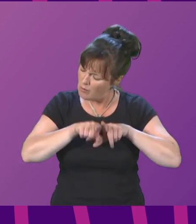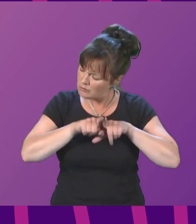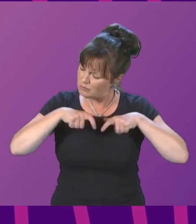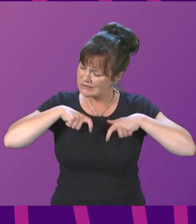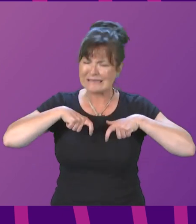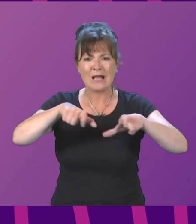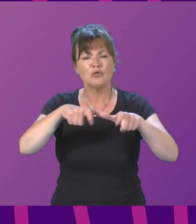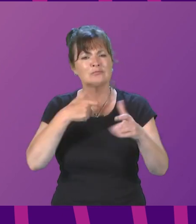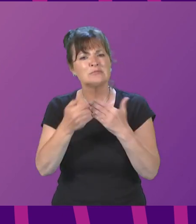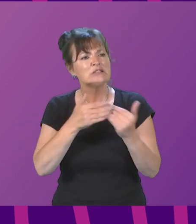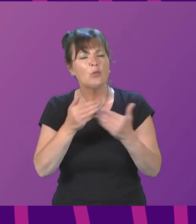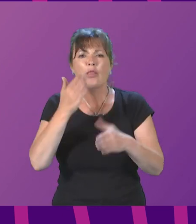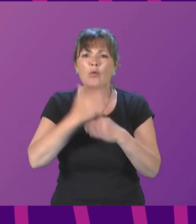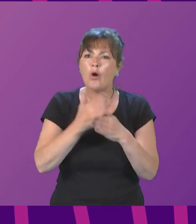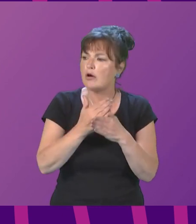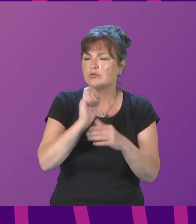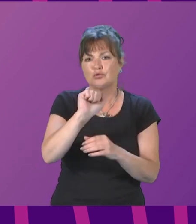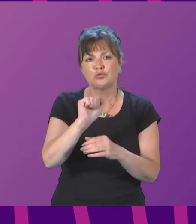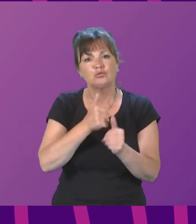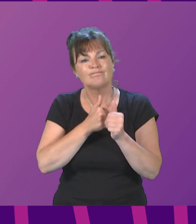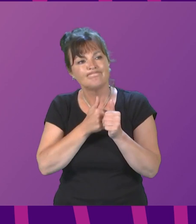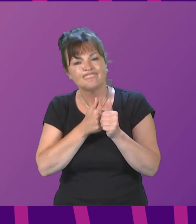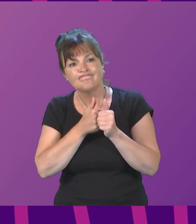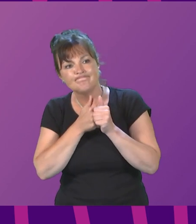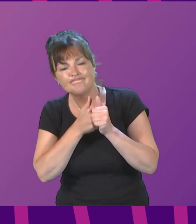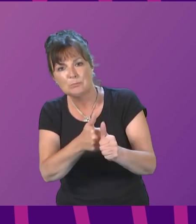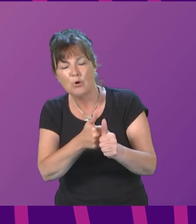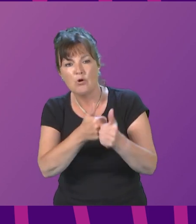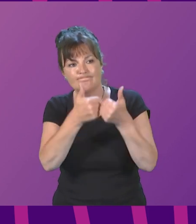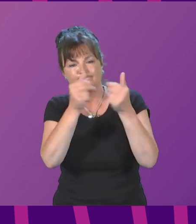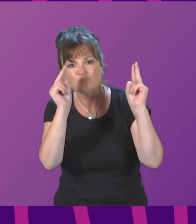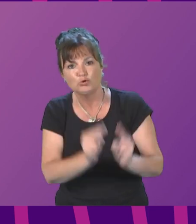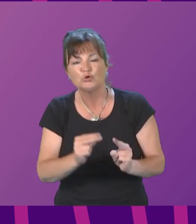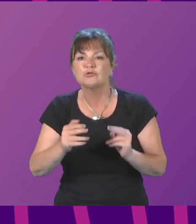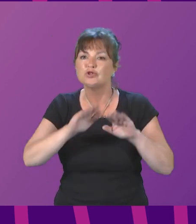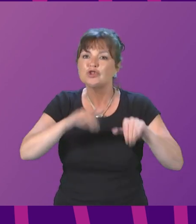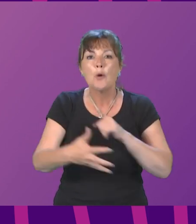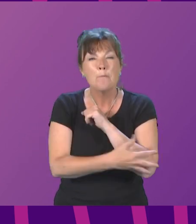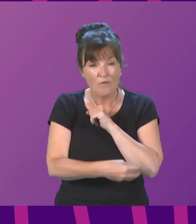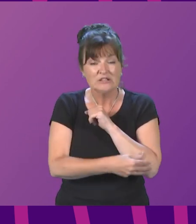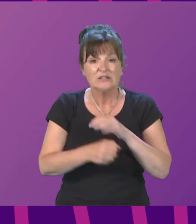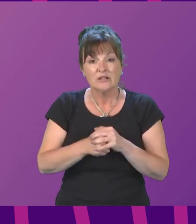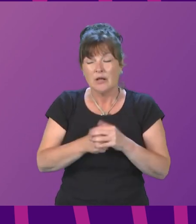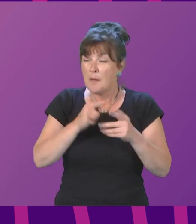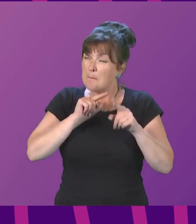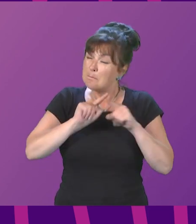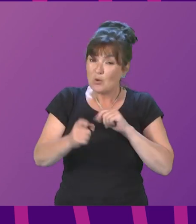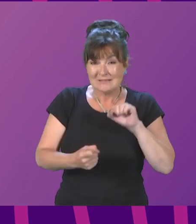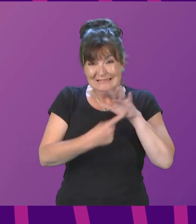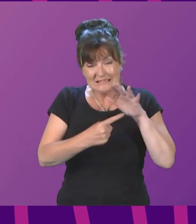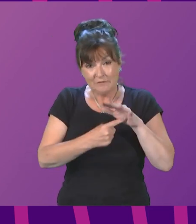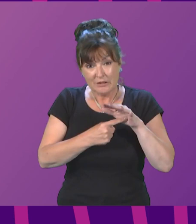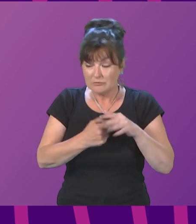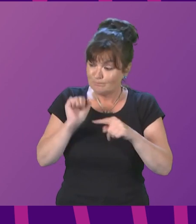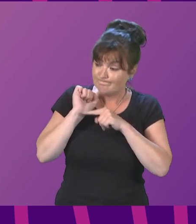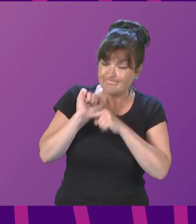increase opportunity and improve educational attainment. The most significant anti-child poverty measure